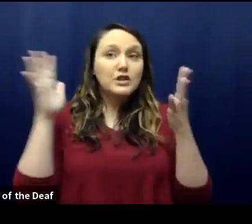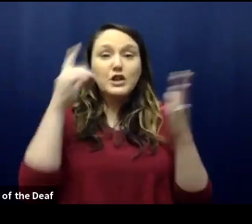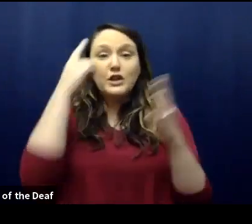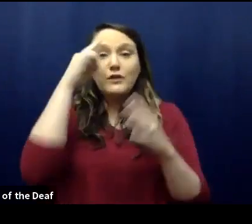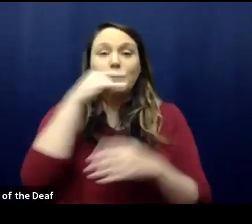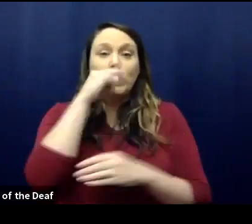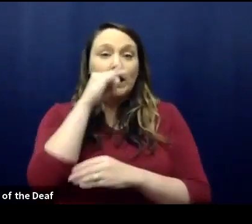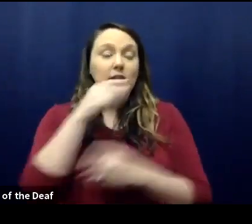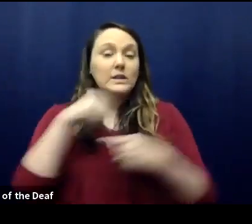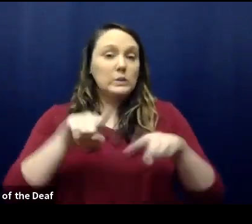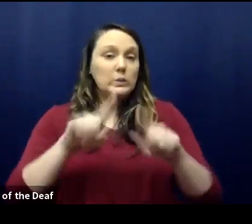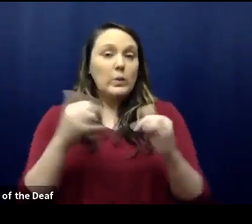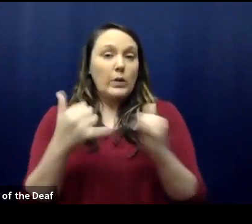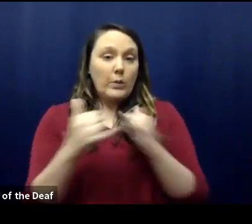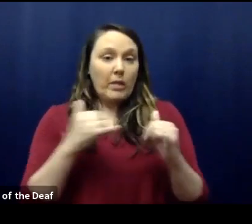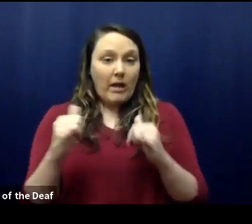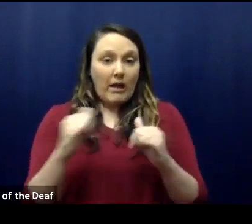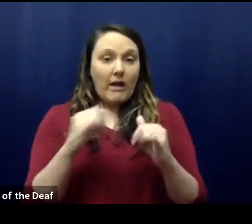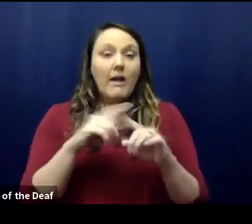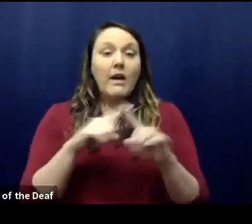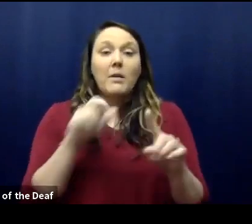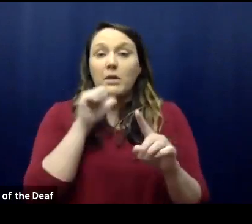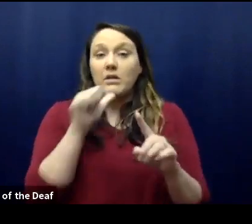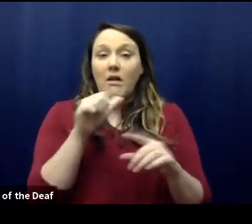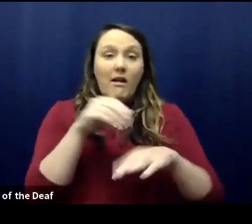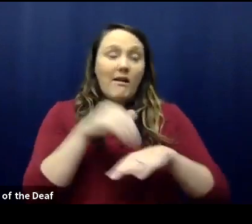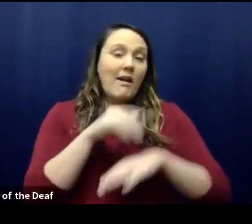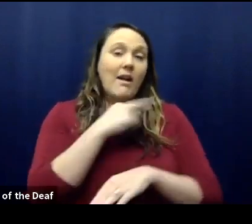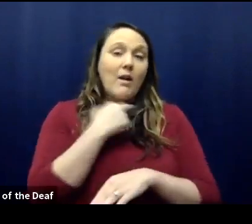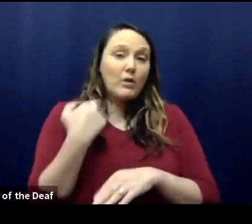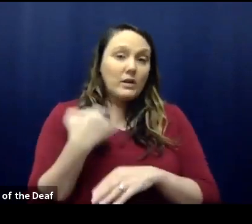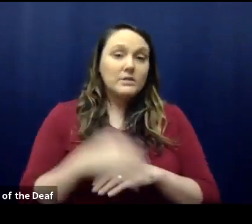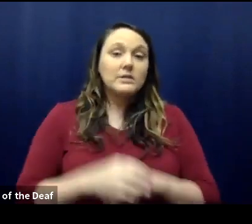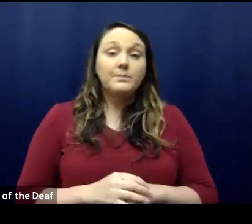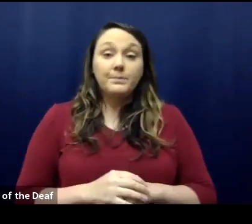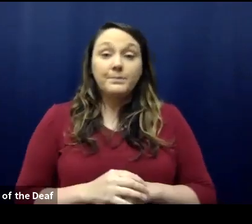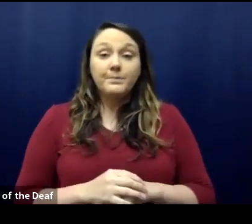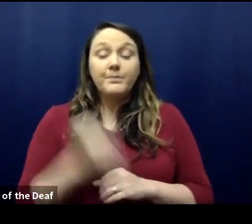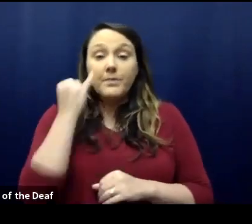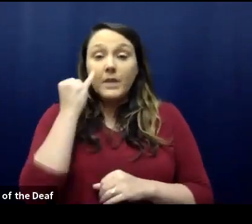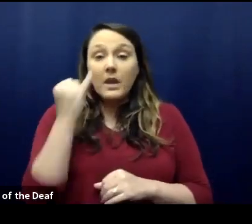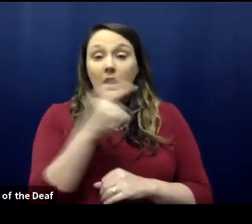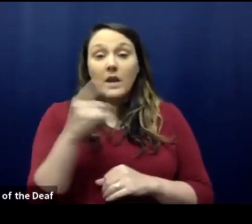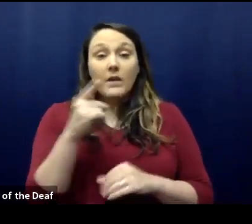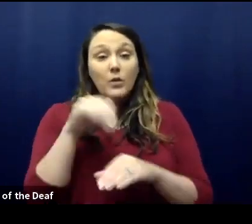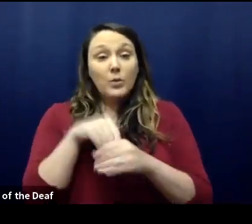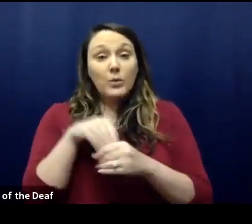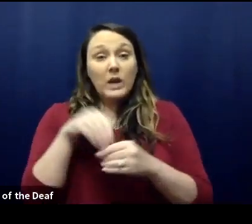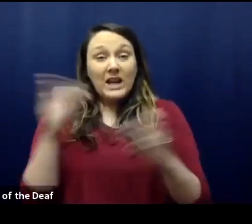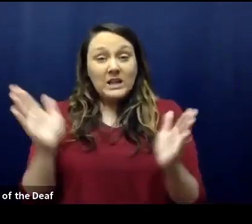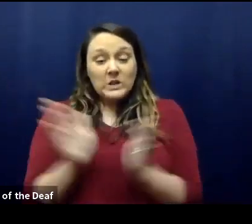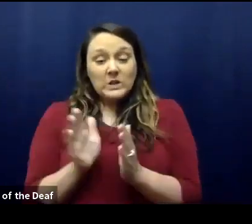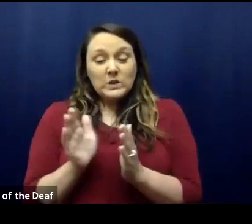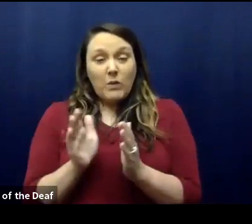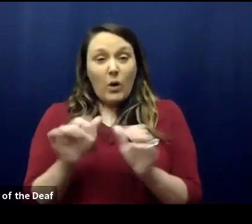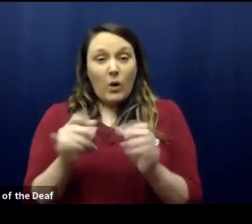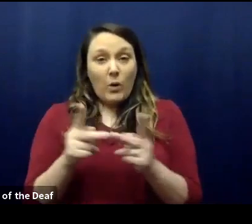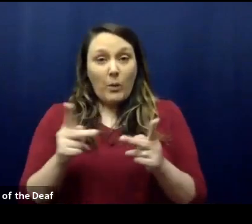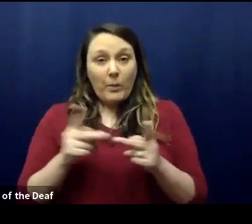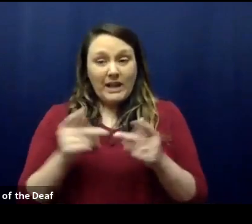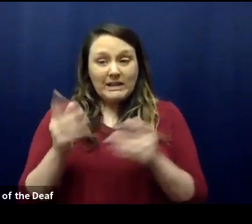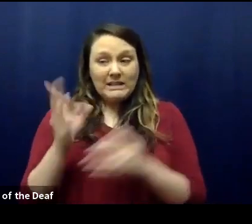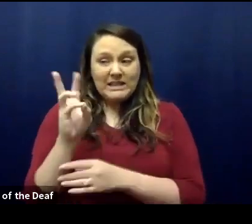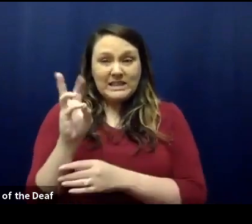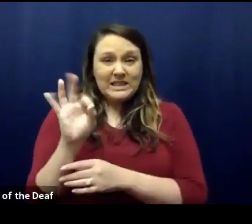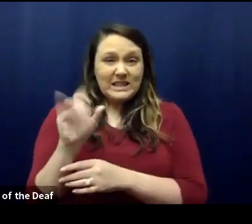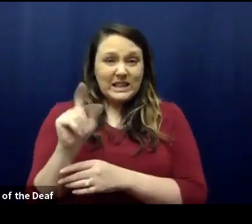while not putting yourself or others at risk. If you're in a confined space and six feet of distance is impossible,